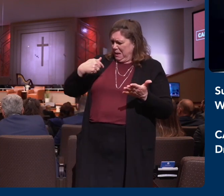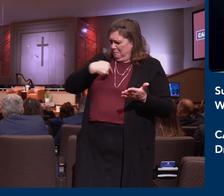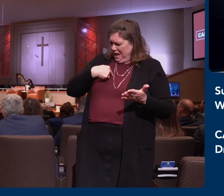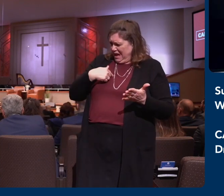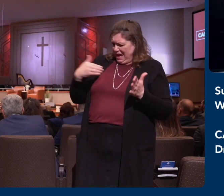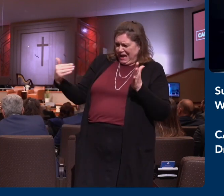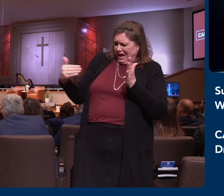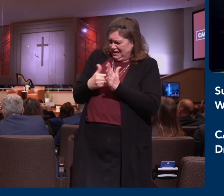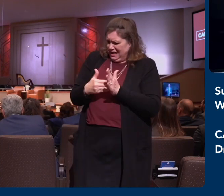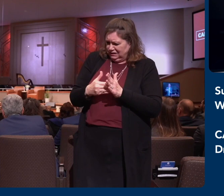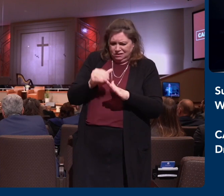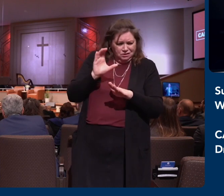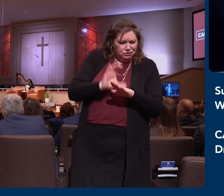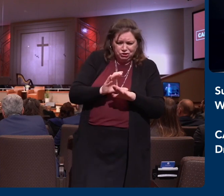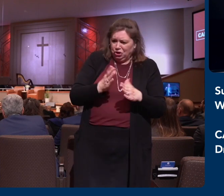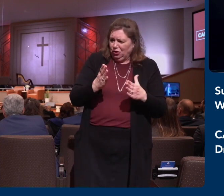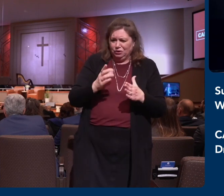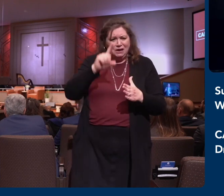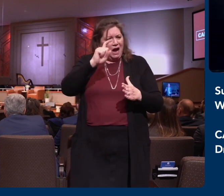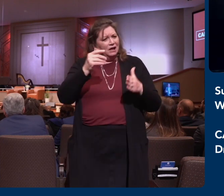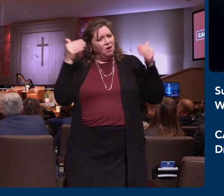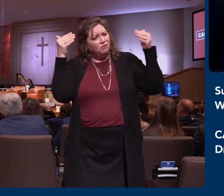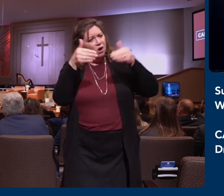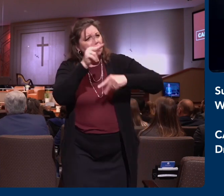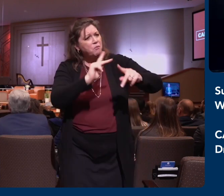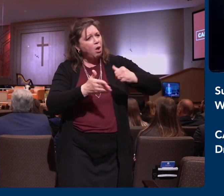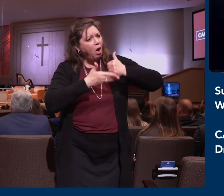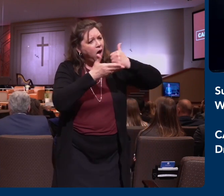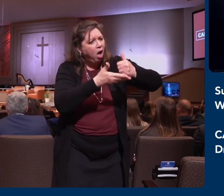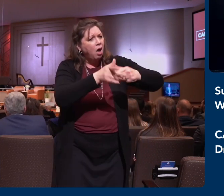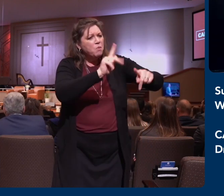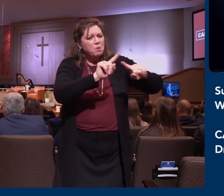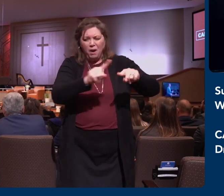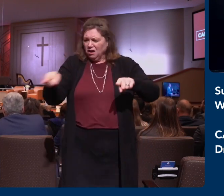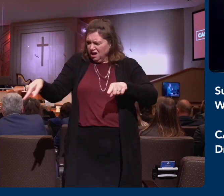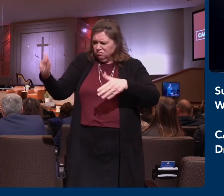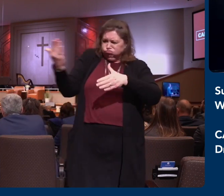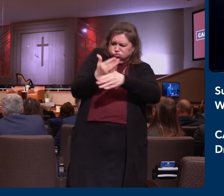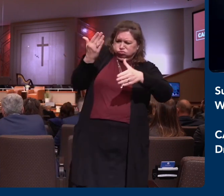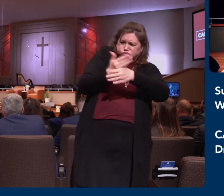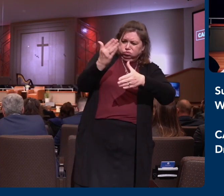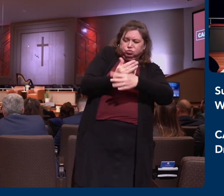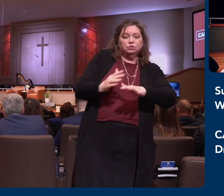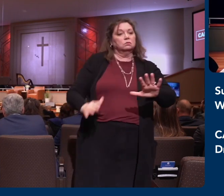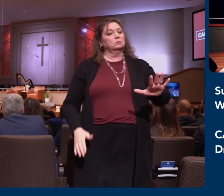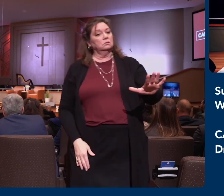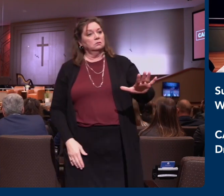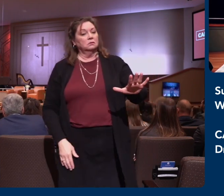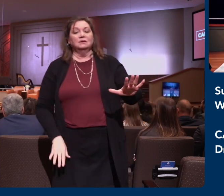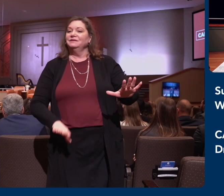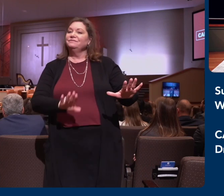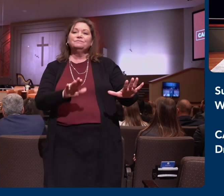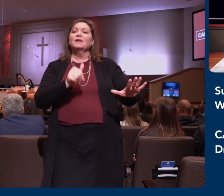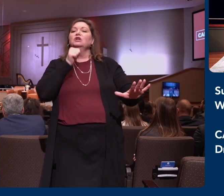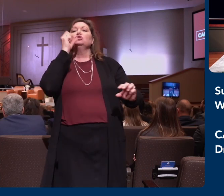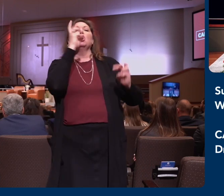goal, they are hindering your goal. Hey, listen, if you are worried about making a name for yourself, guess what? Some people